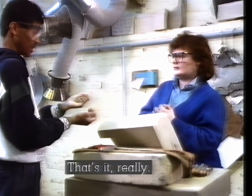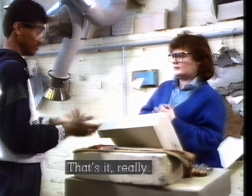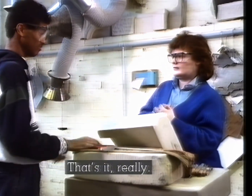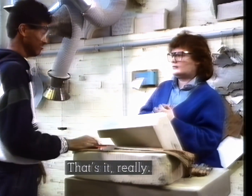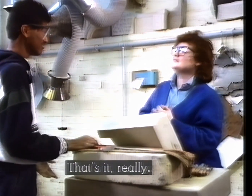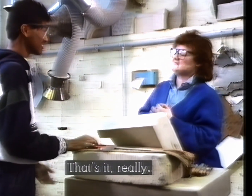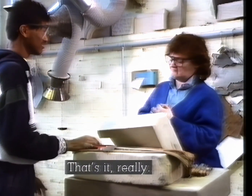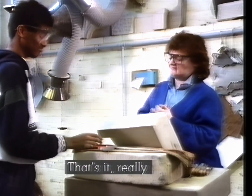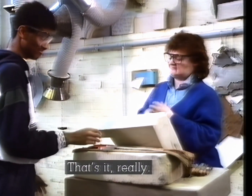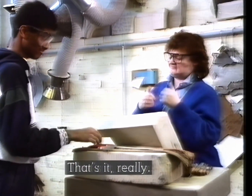That's it, really.